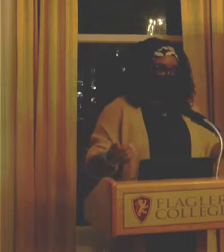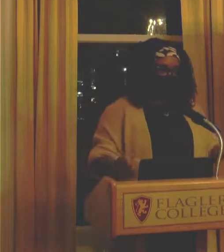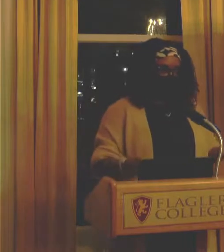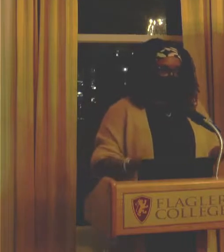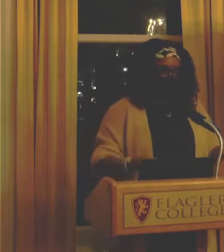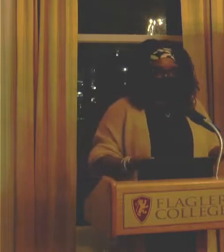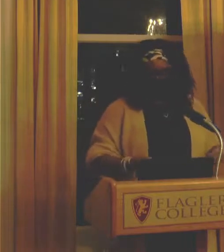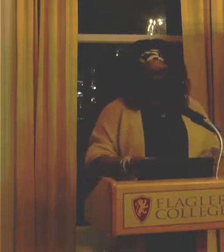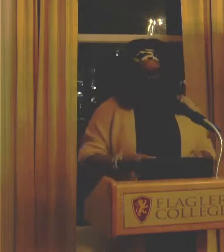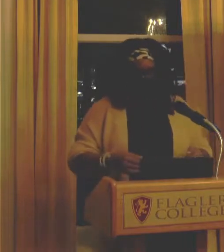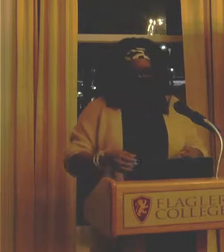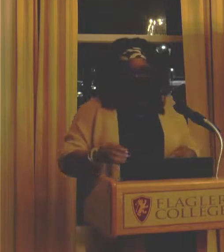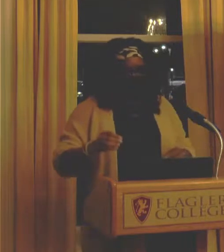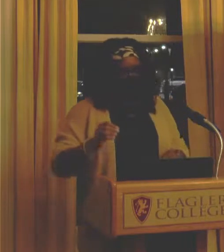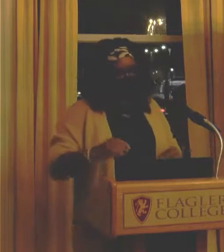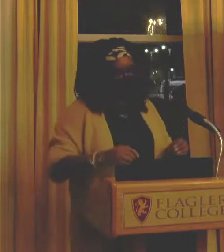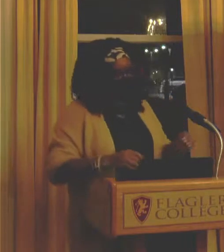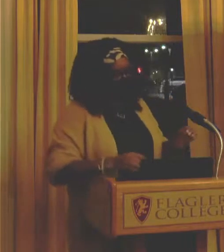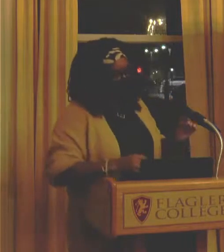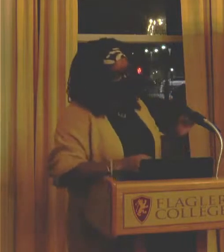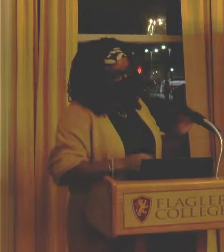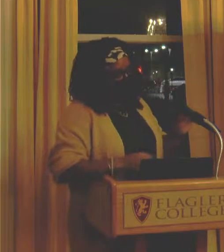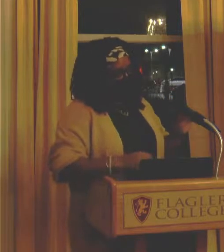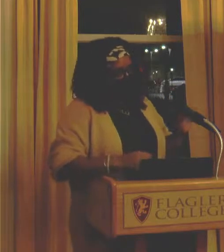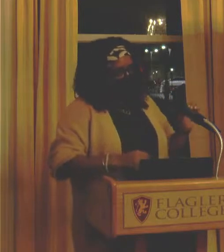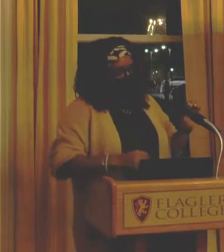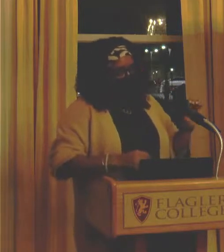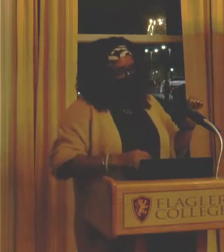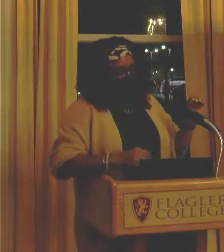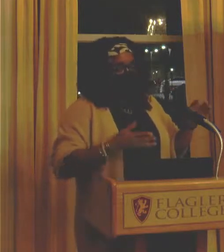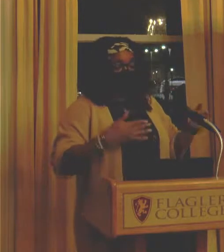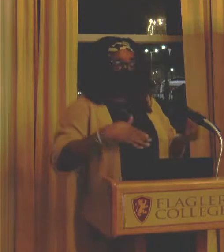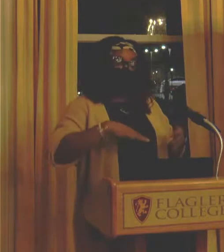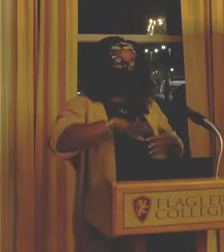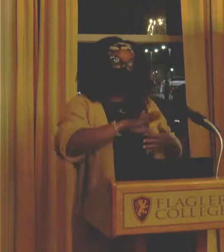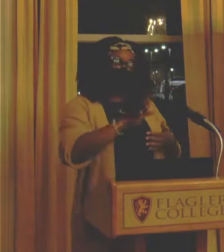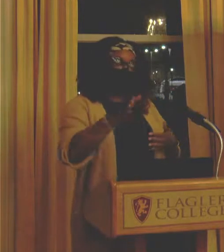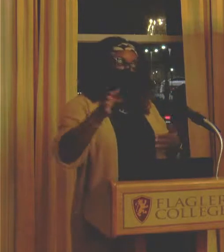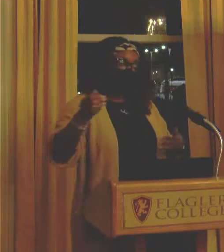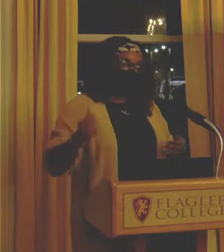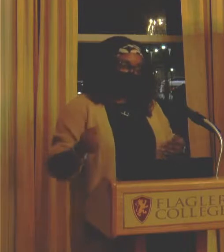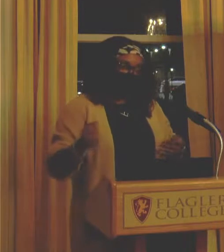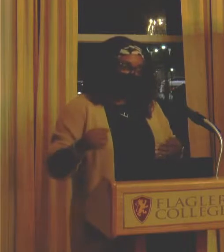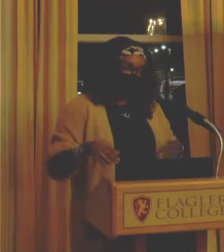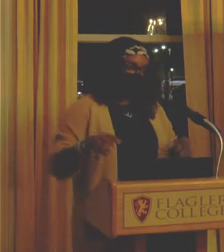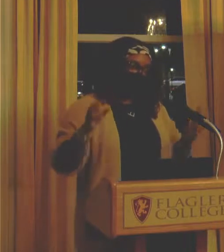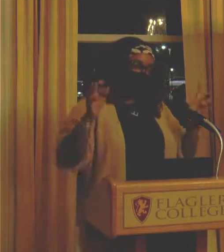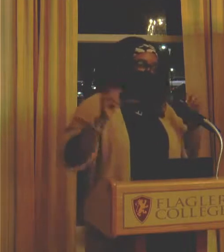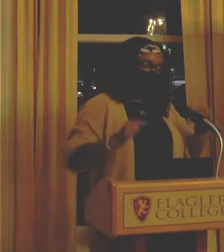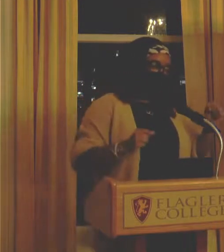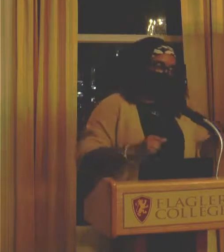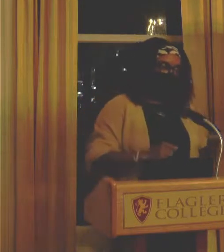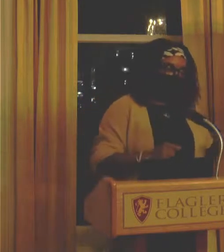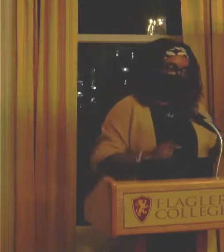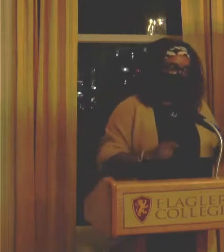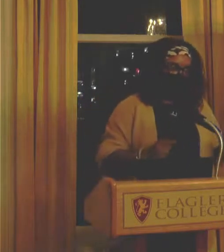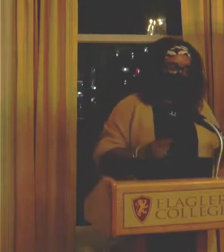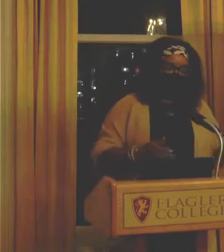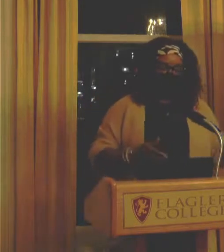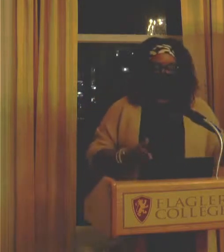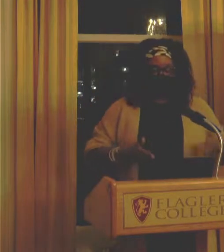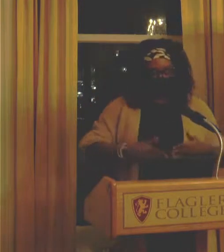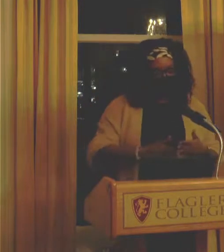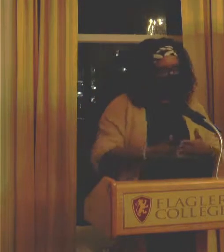the Underground Railroad. So, the kids, we walked their fire route. So, when the building's on fire,